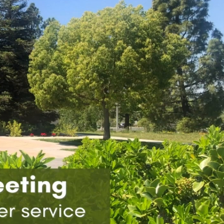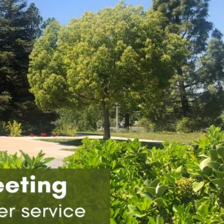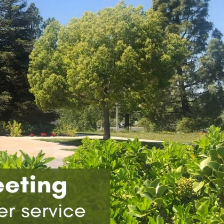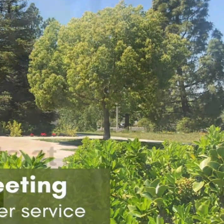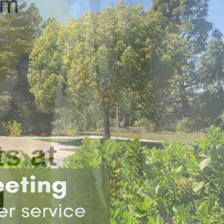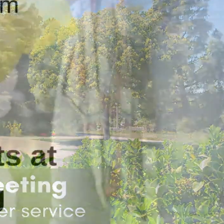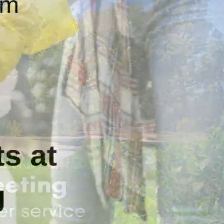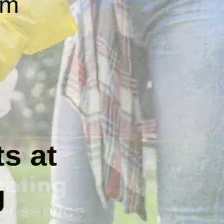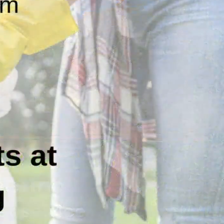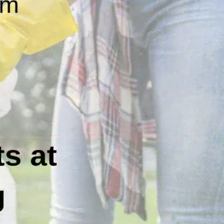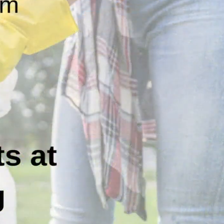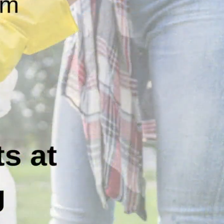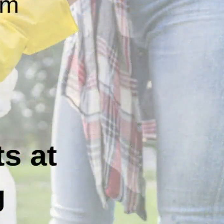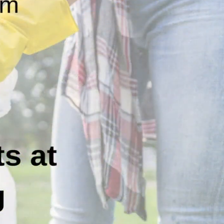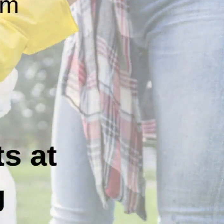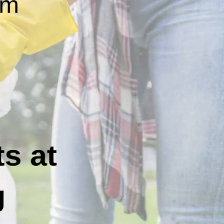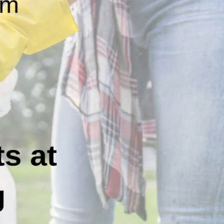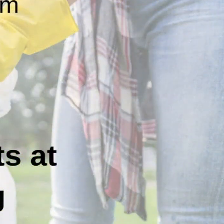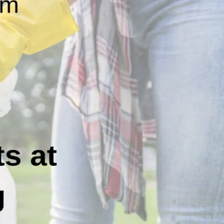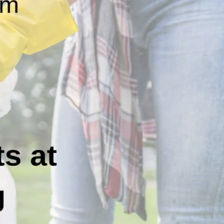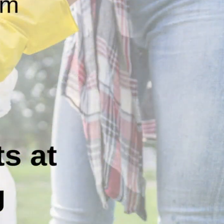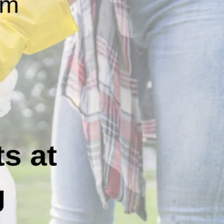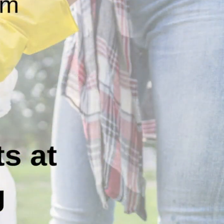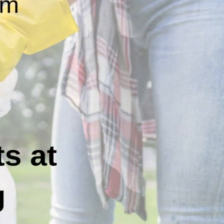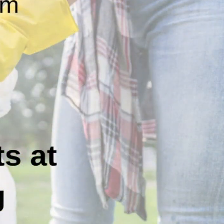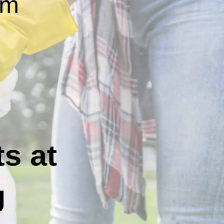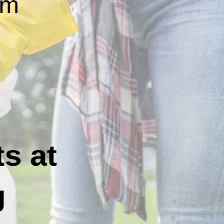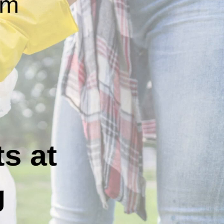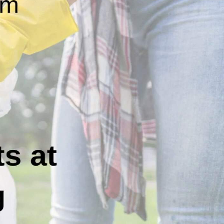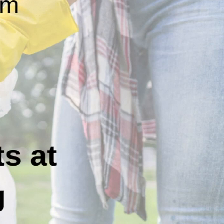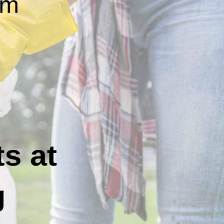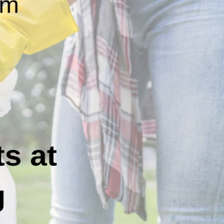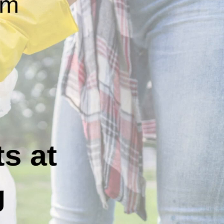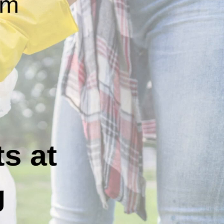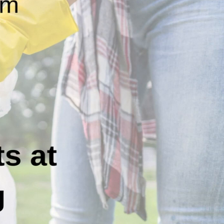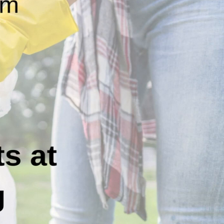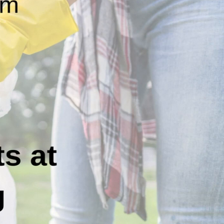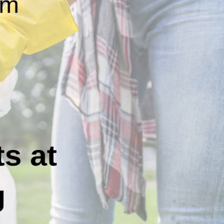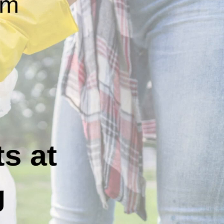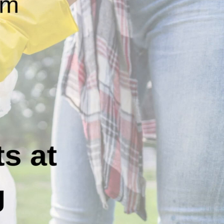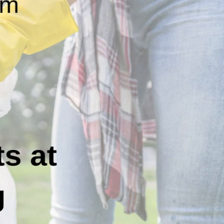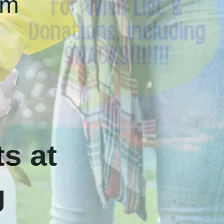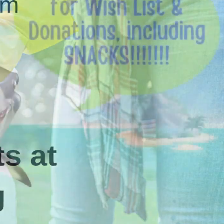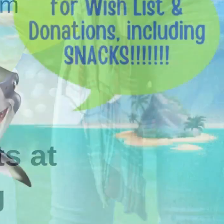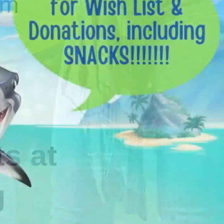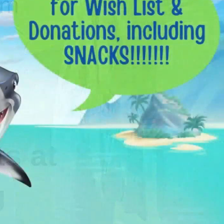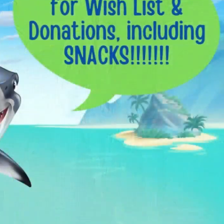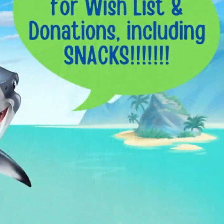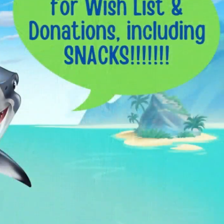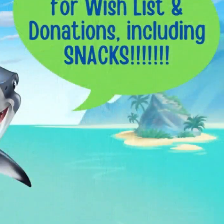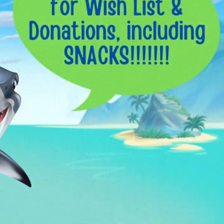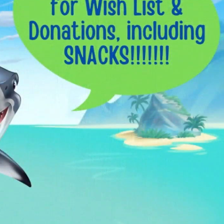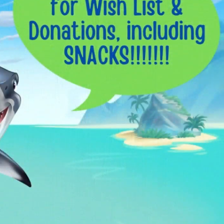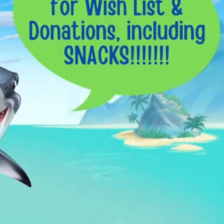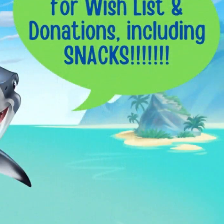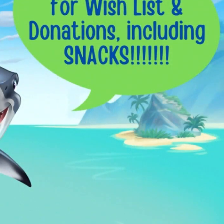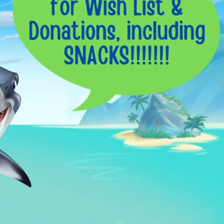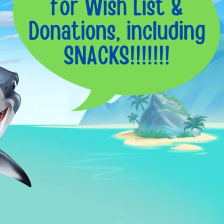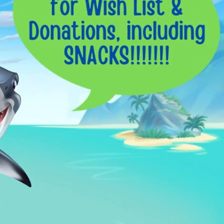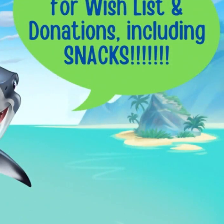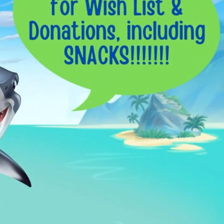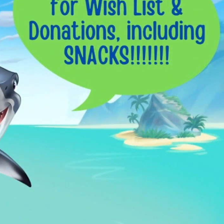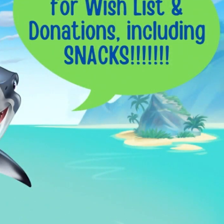by the grace of my love By his grace,